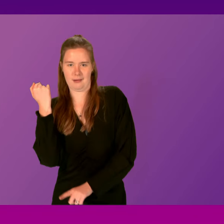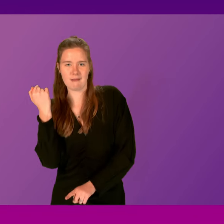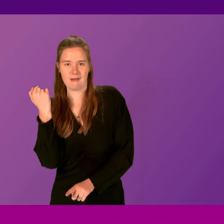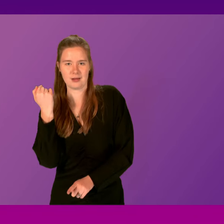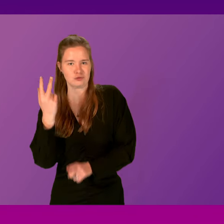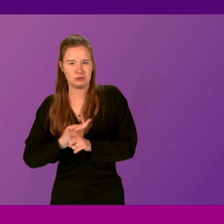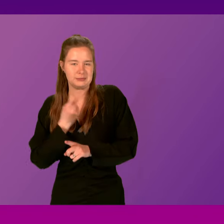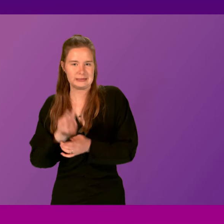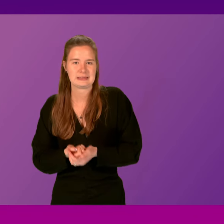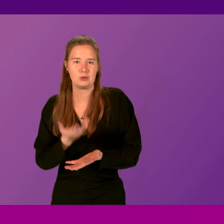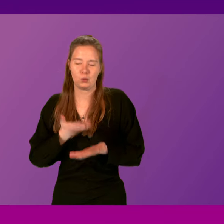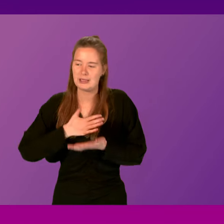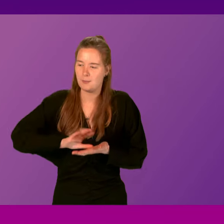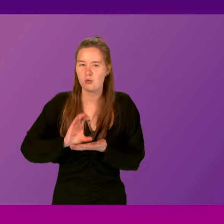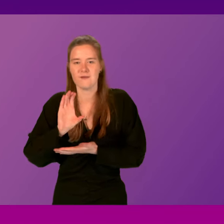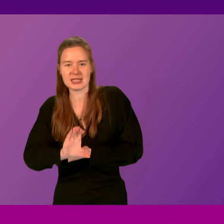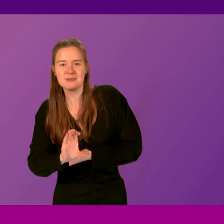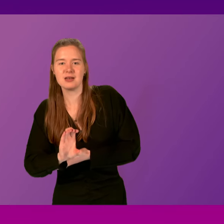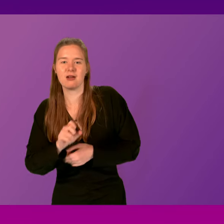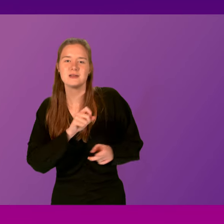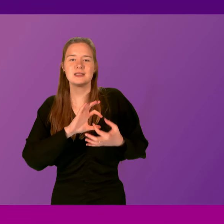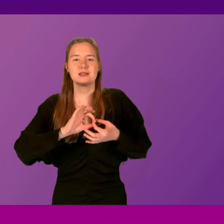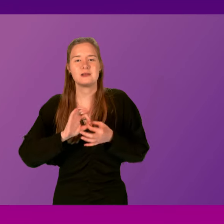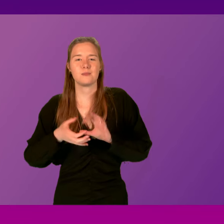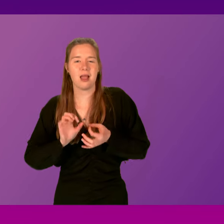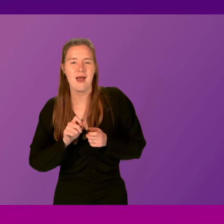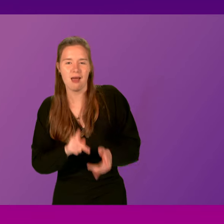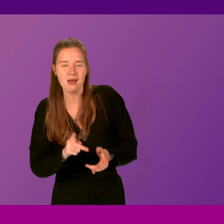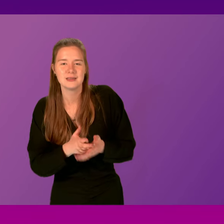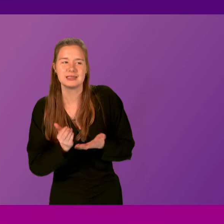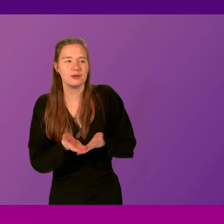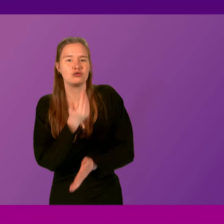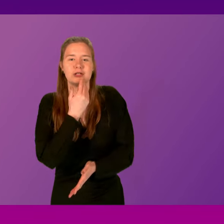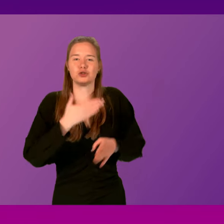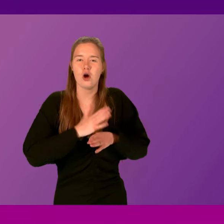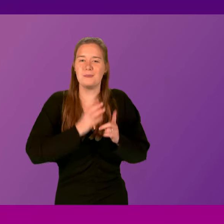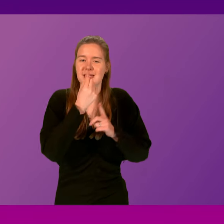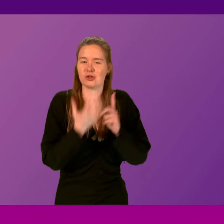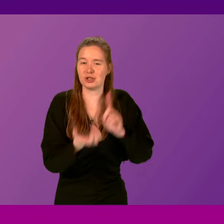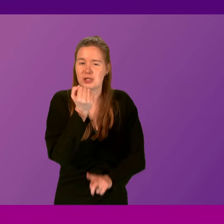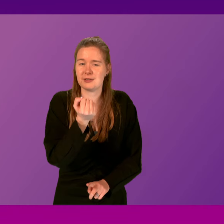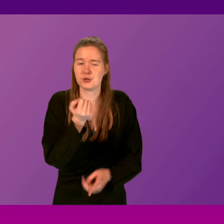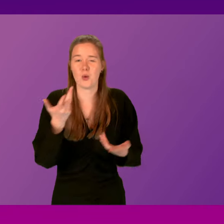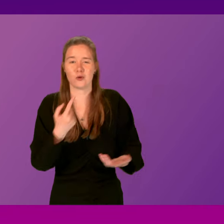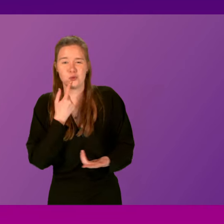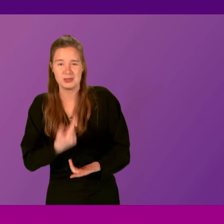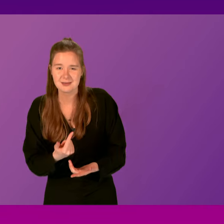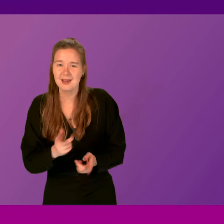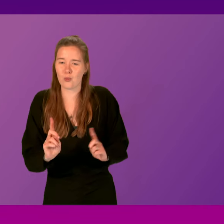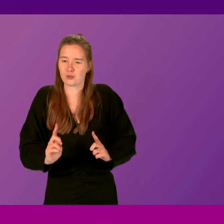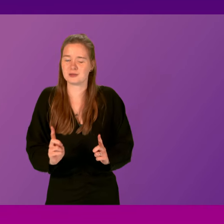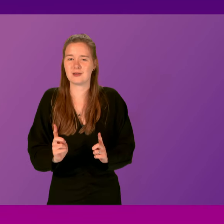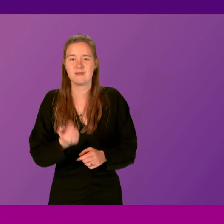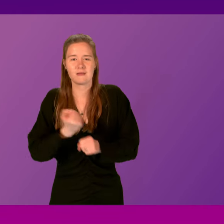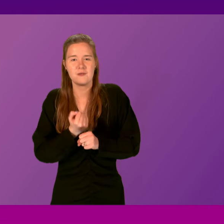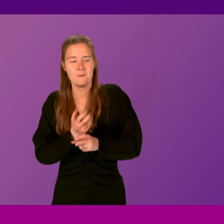time when we need major investment in our supply chains to deliver our green jobs potential. So how can the First Minister say that his government